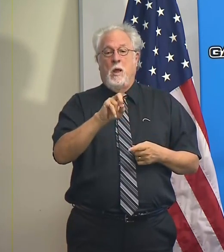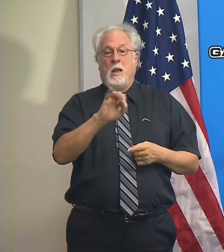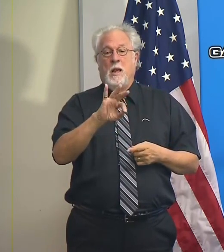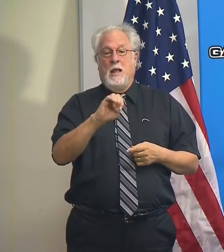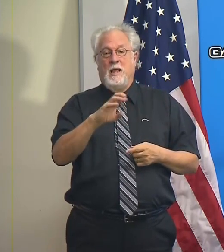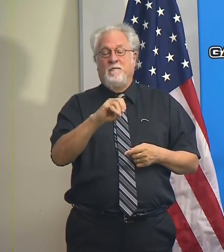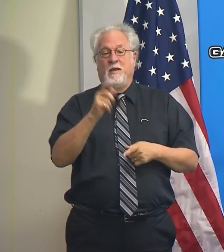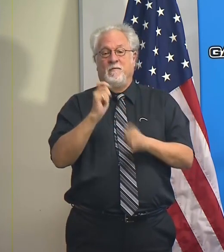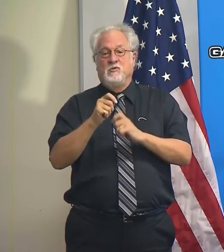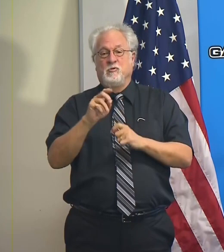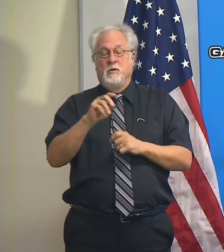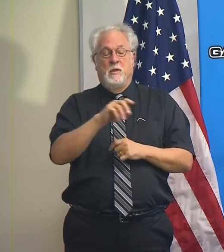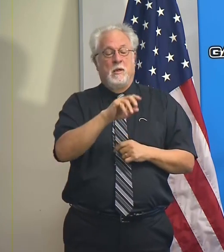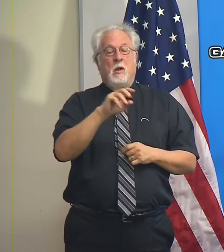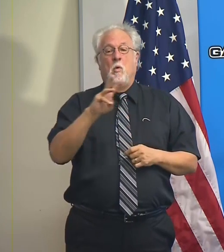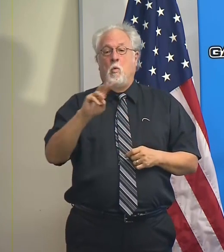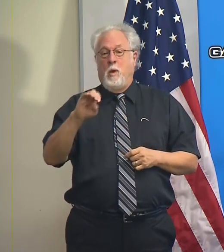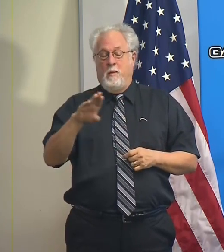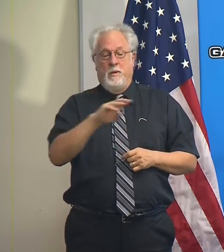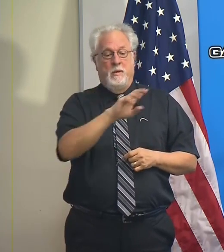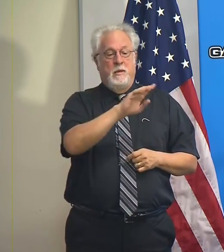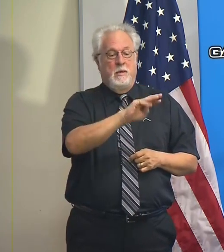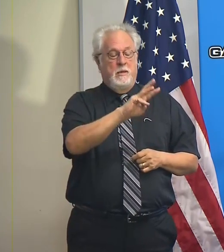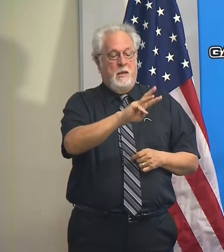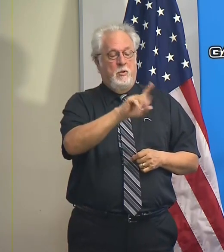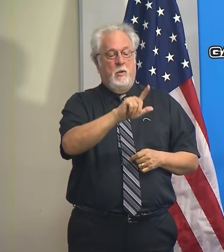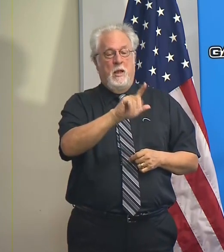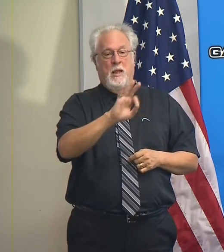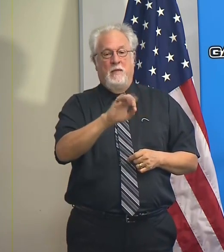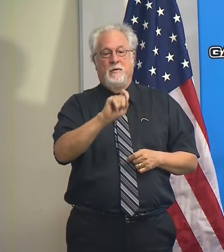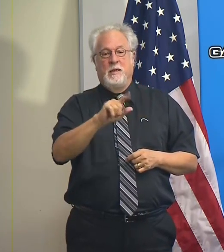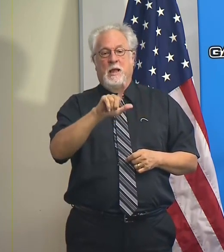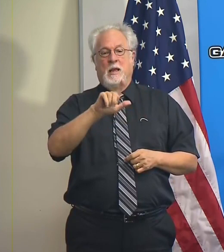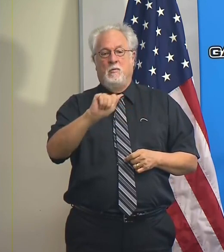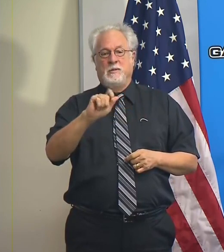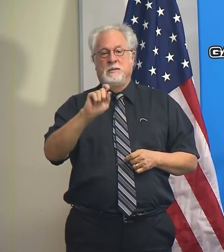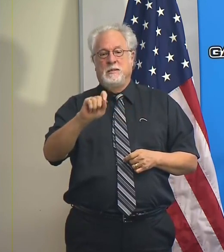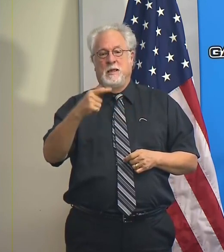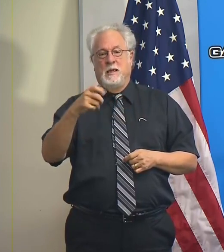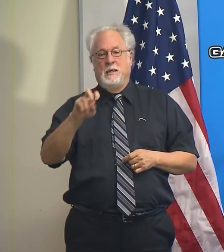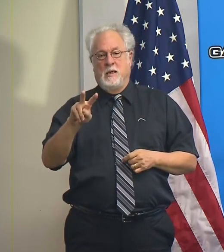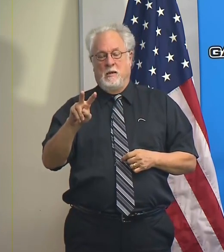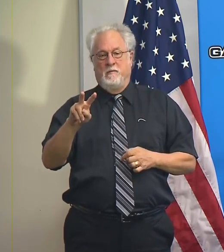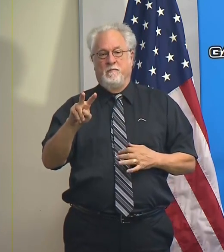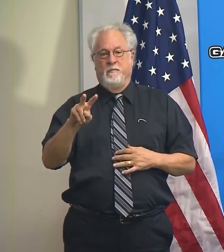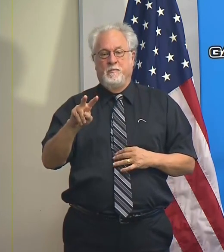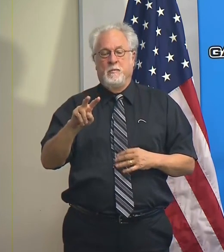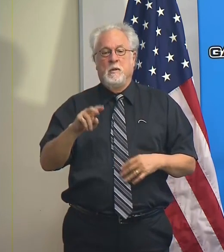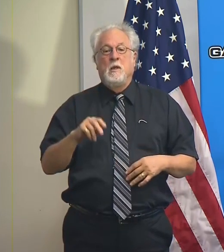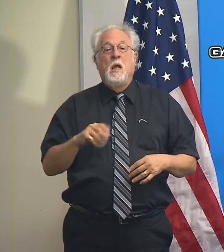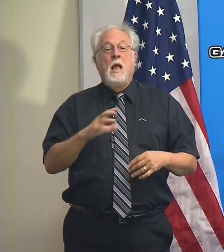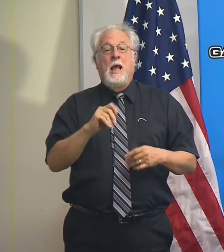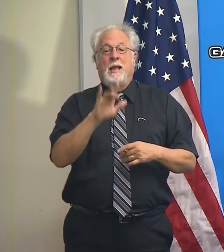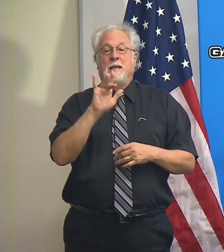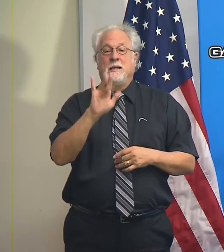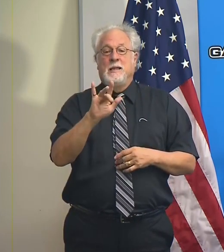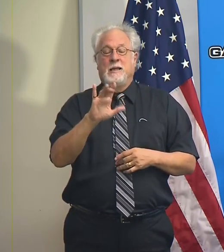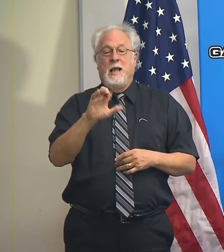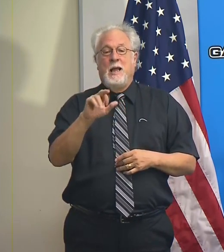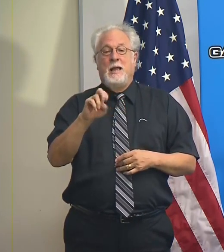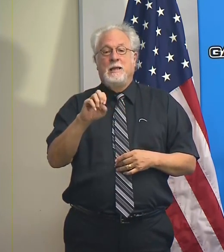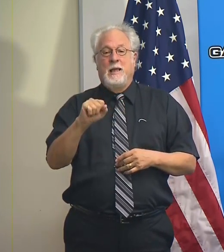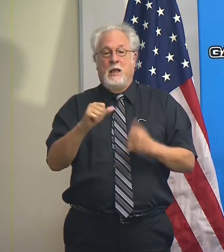website at wlf.louisiana.gov and click on the